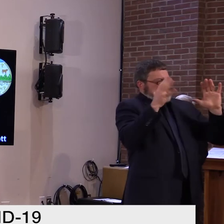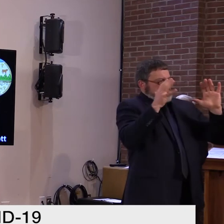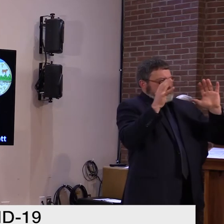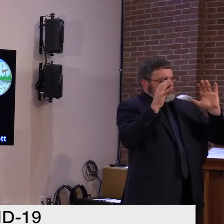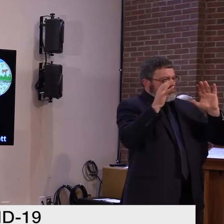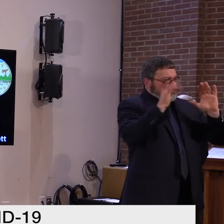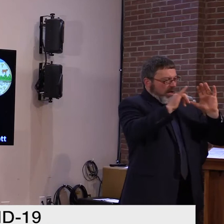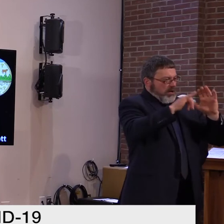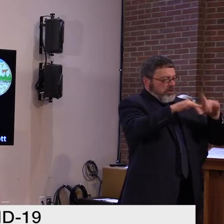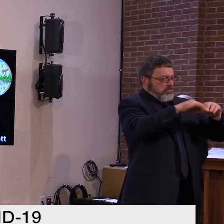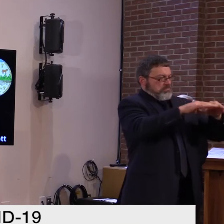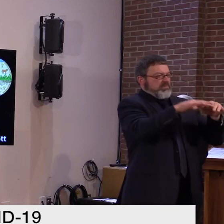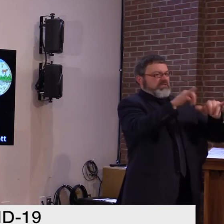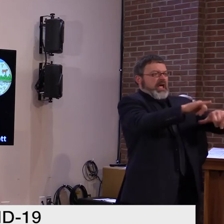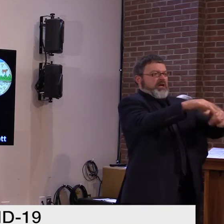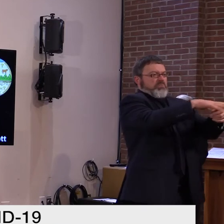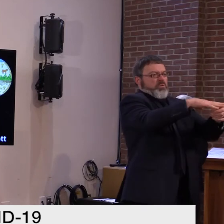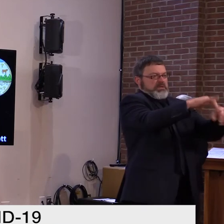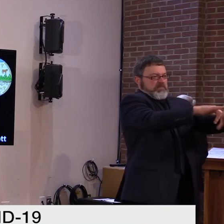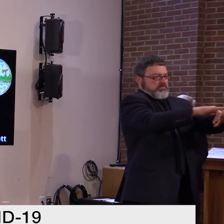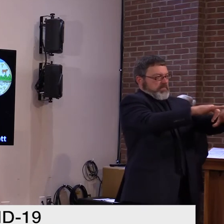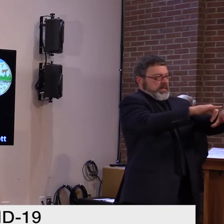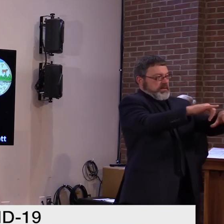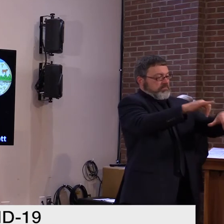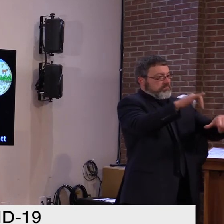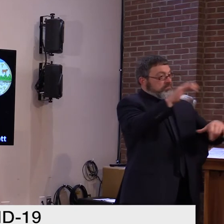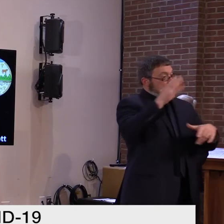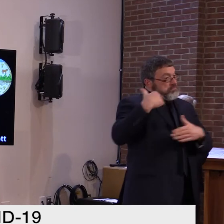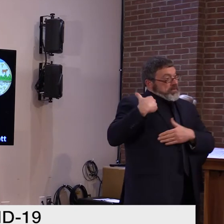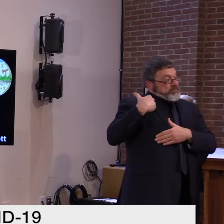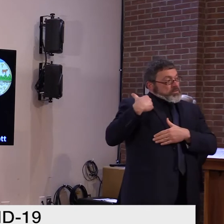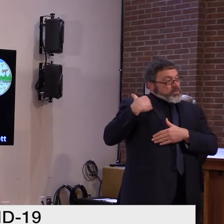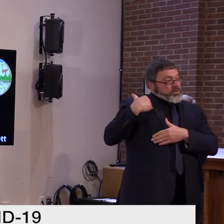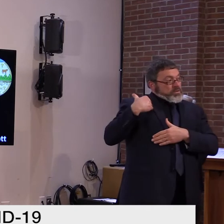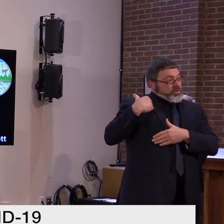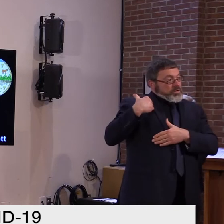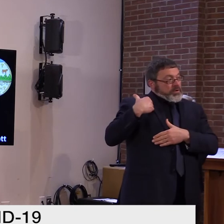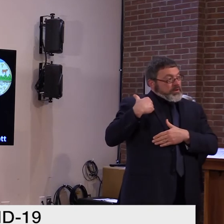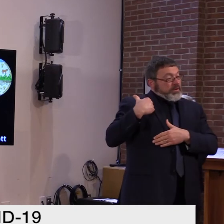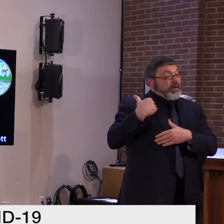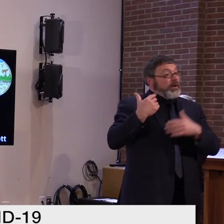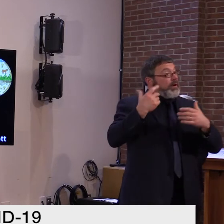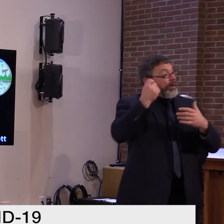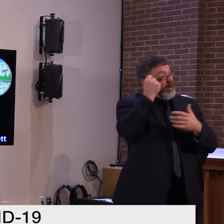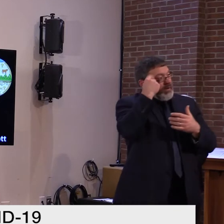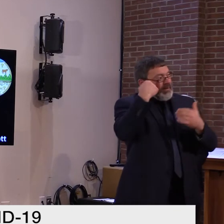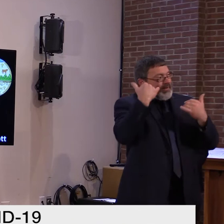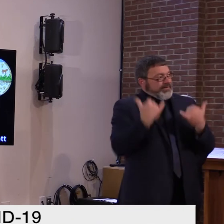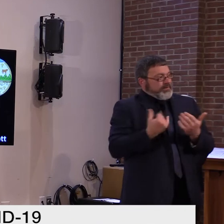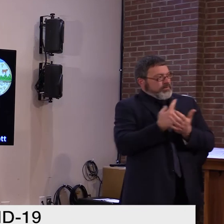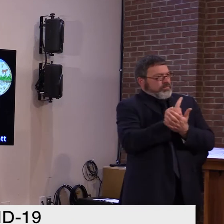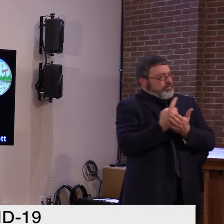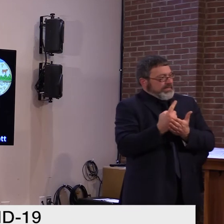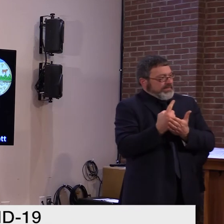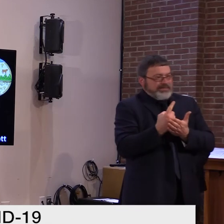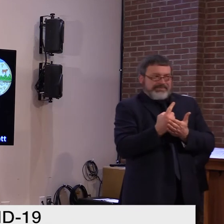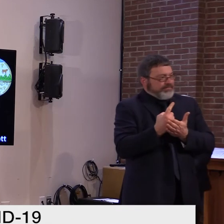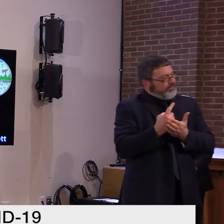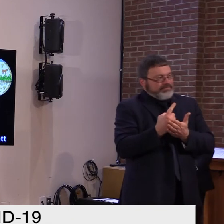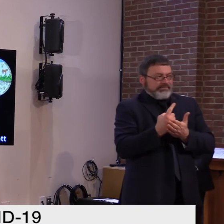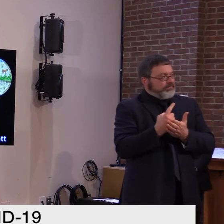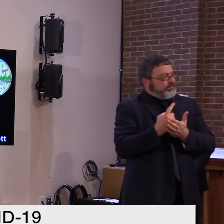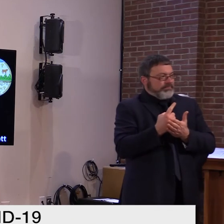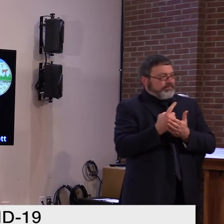Earlier this week, eight new situations were identified in one day. The following day, it was up to 16.